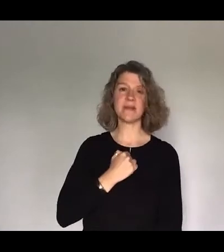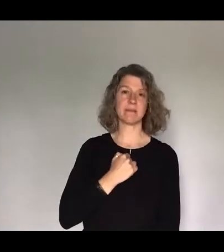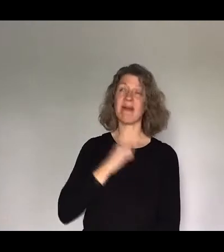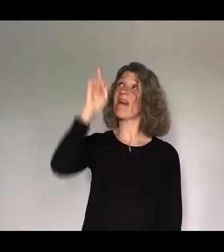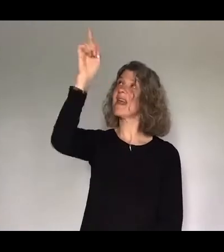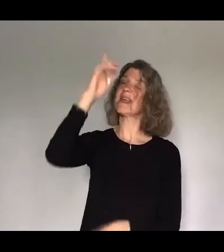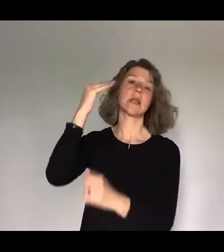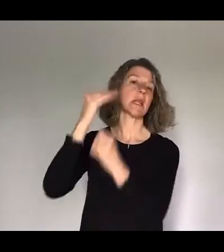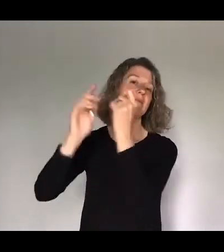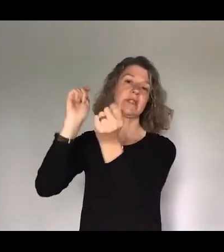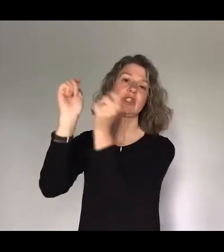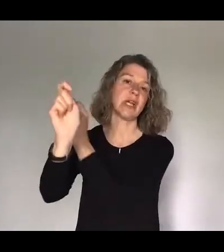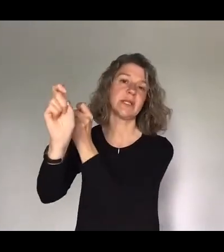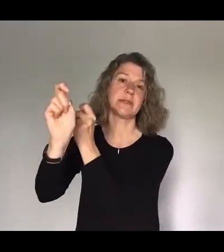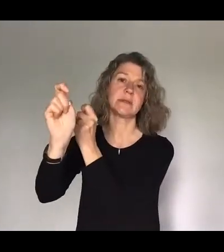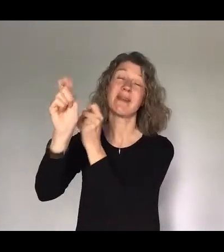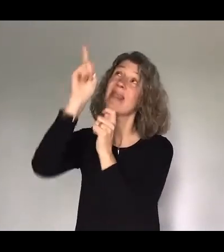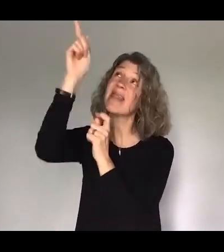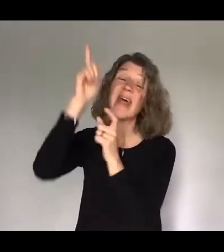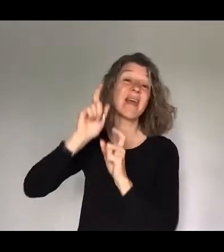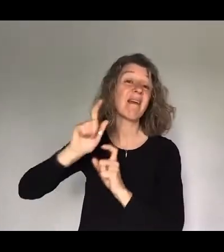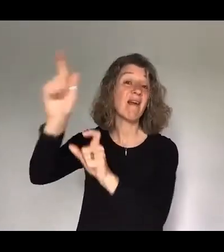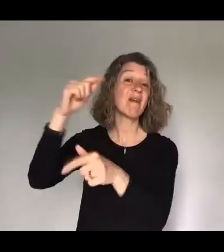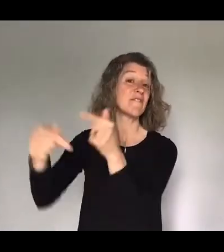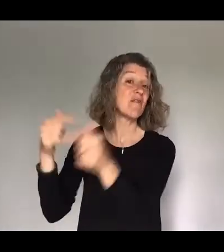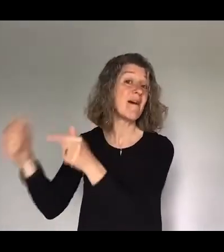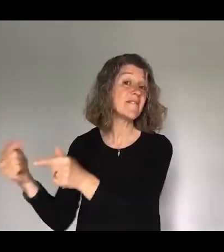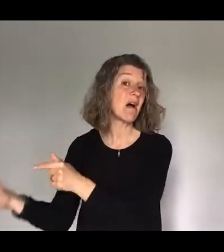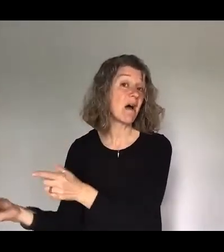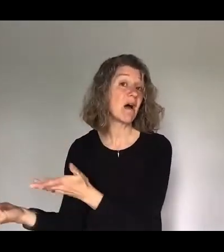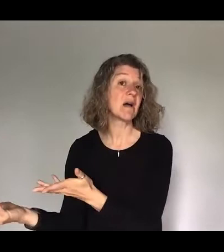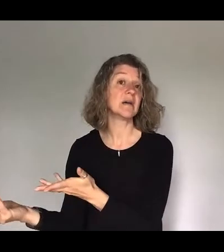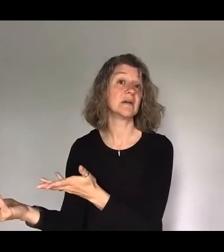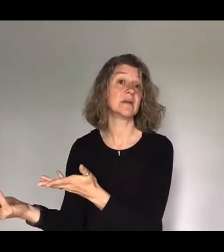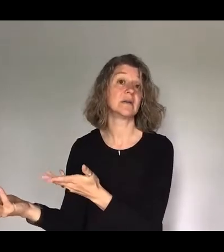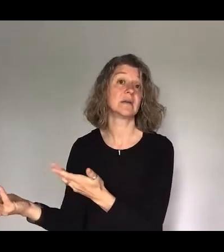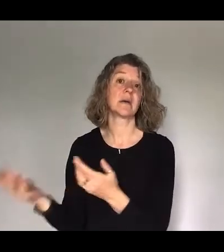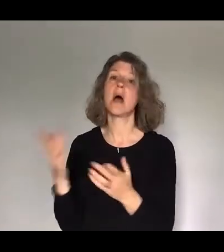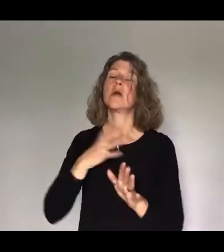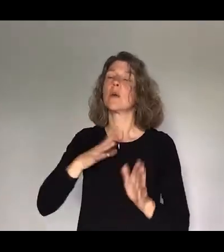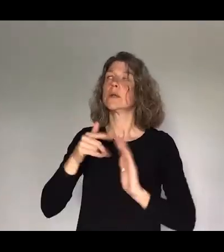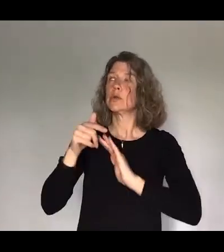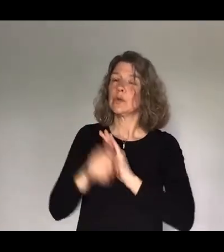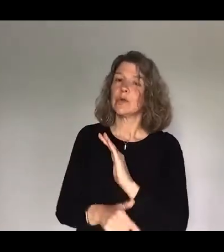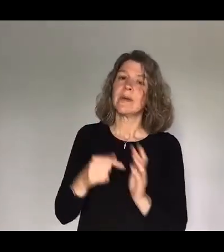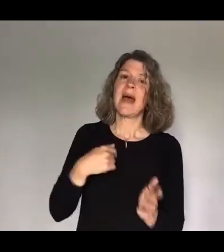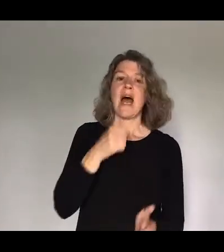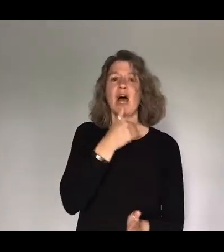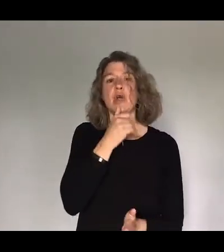unshakable and they're forever and kind of avoiding getting too deep I use the word promise really lightly now in my life